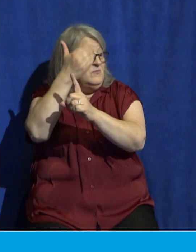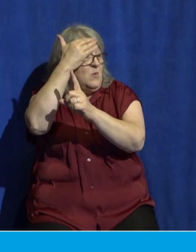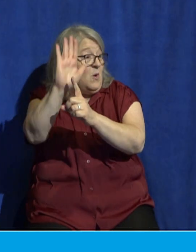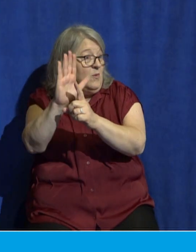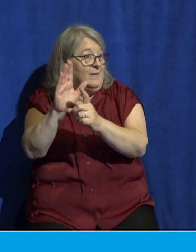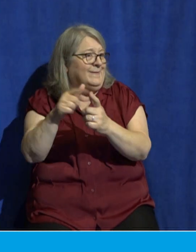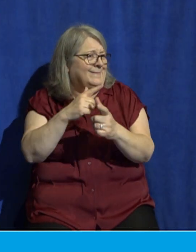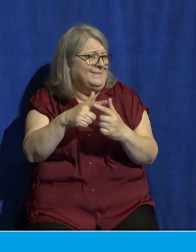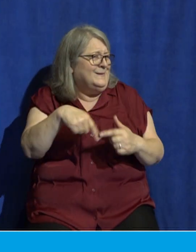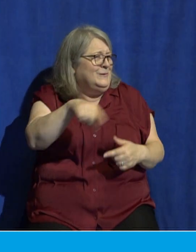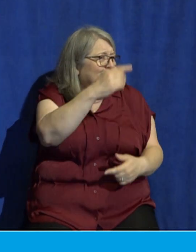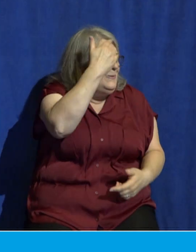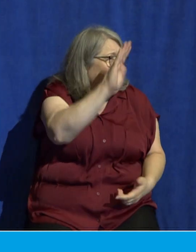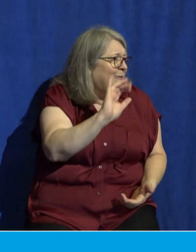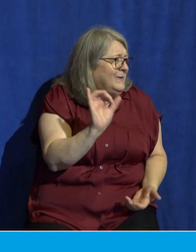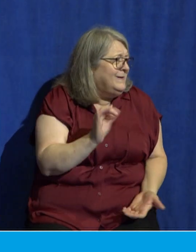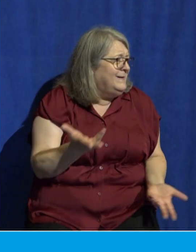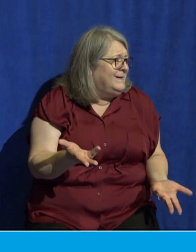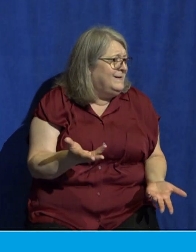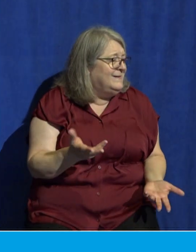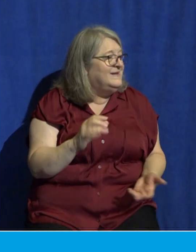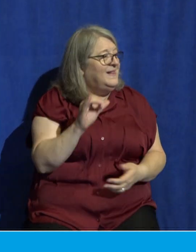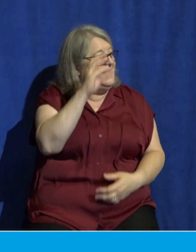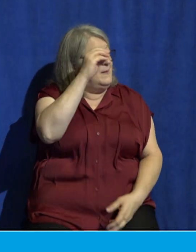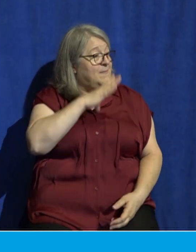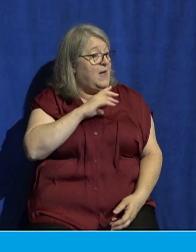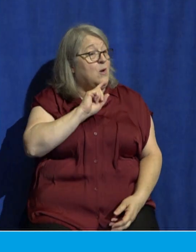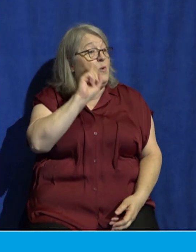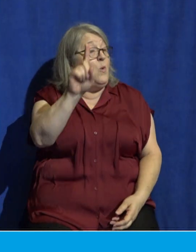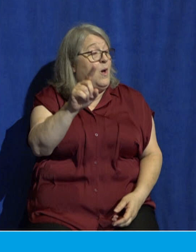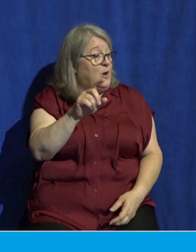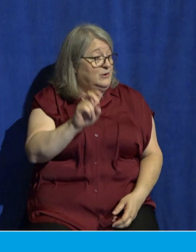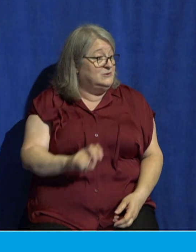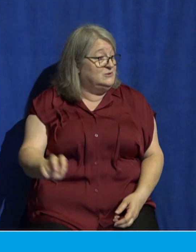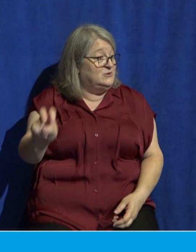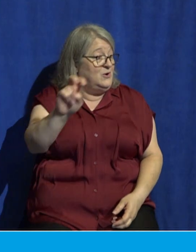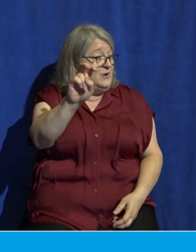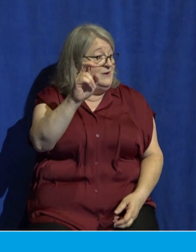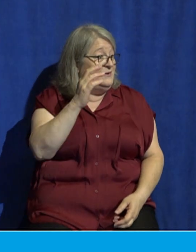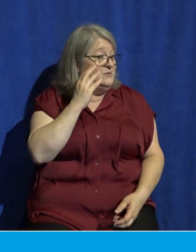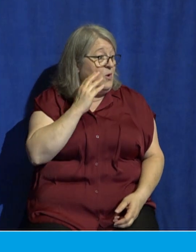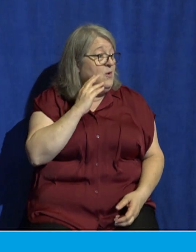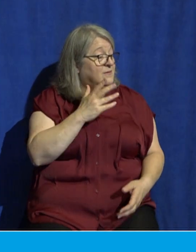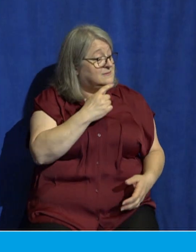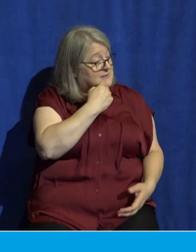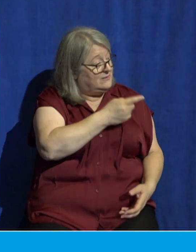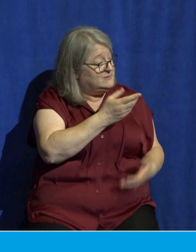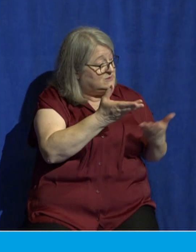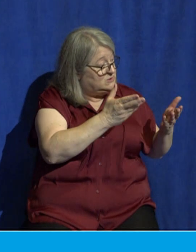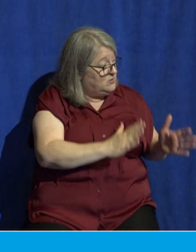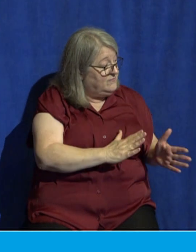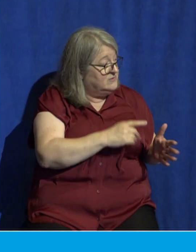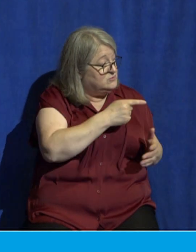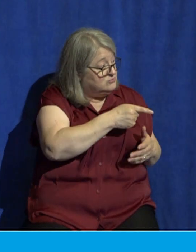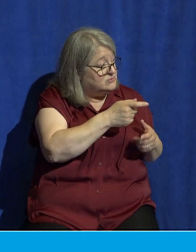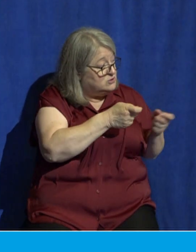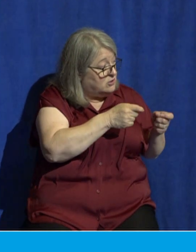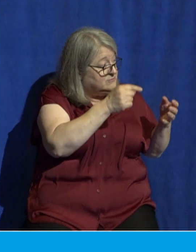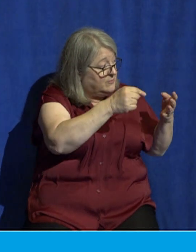He says, is like a man going on a journey when he leaves home and puts his servants in charge, each with his work, and commands the